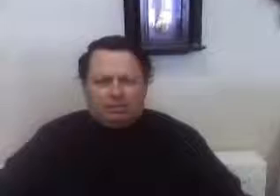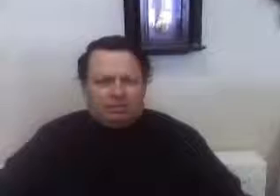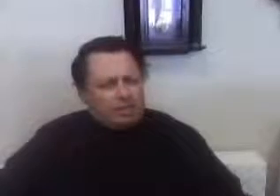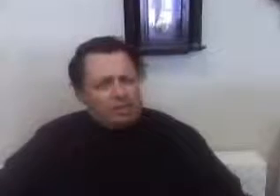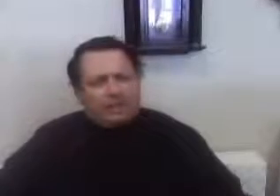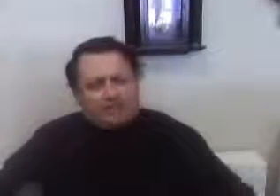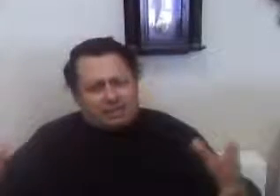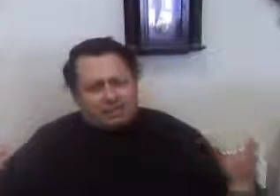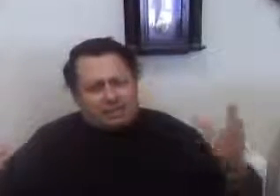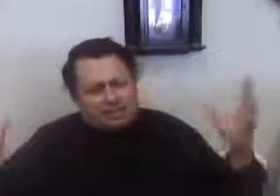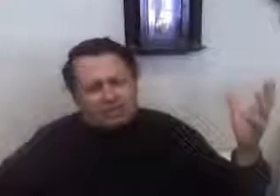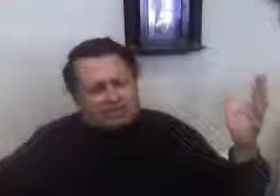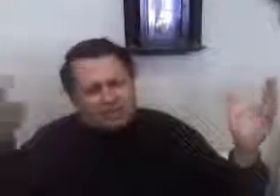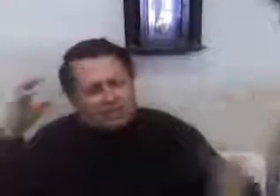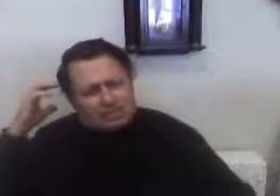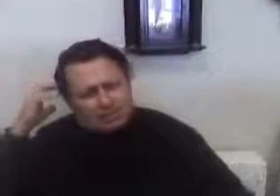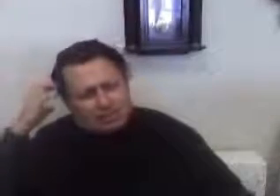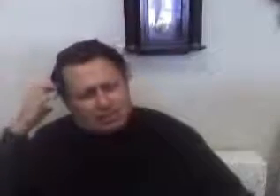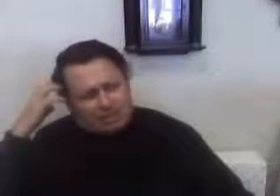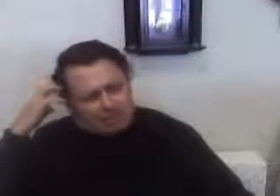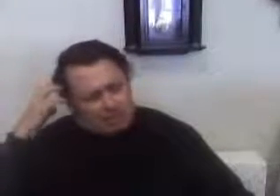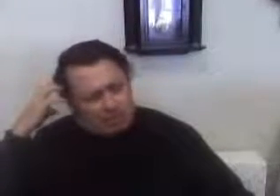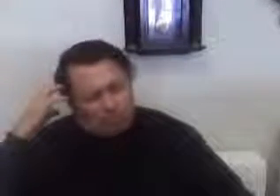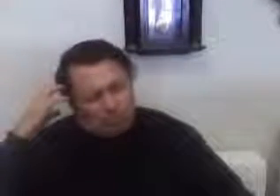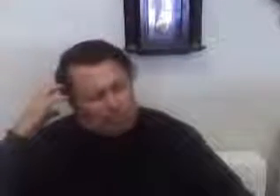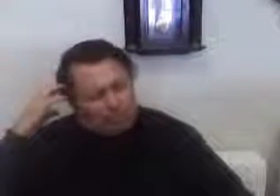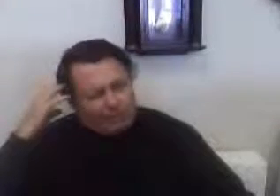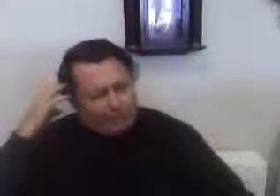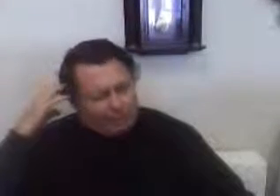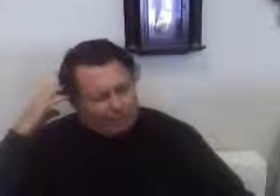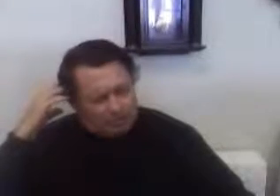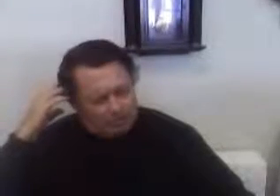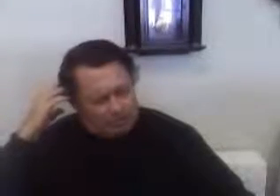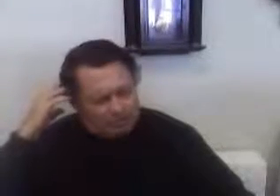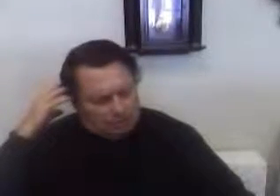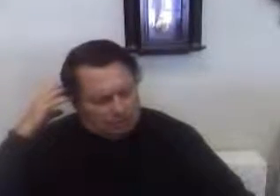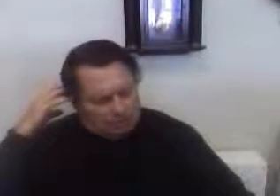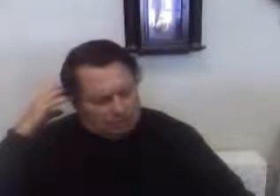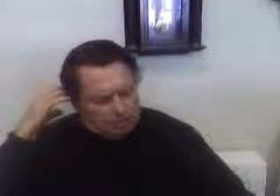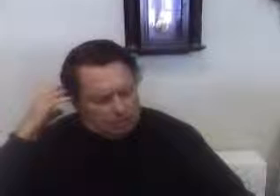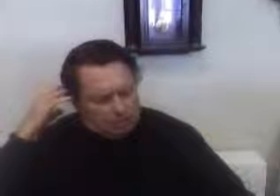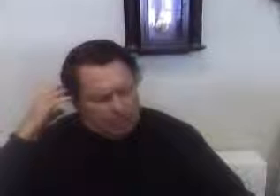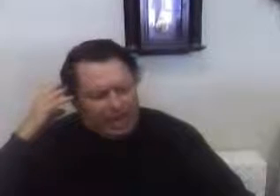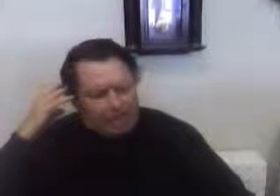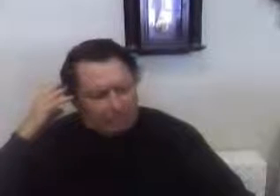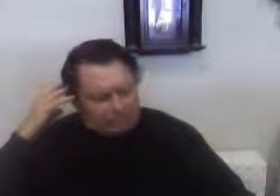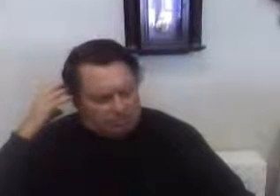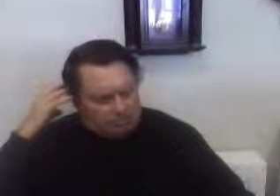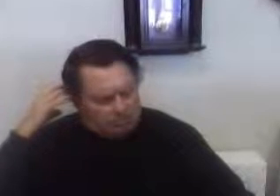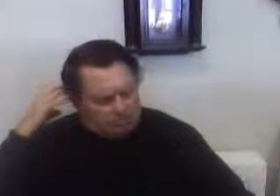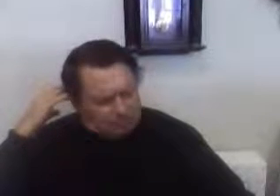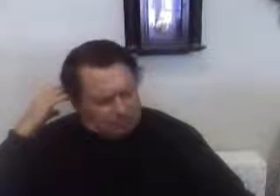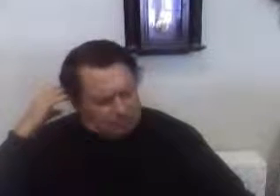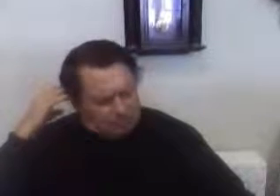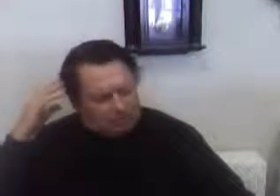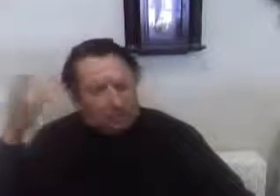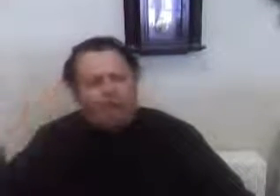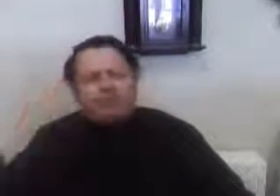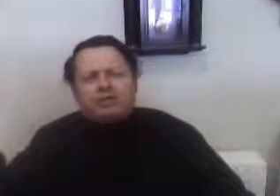See, that's not right there. Now, communism